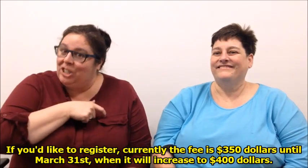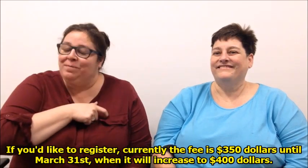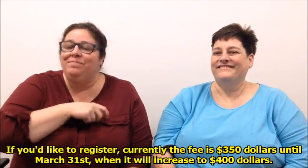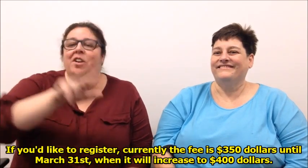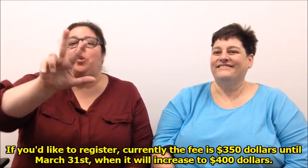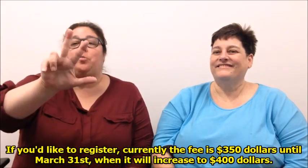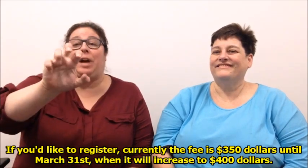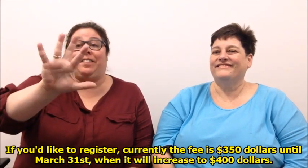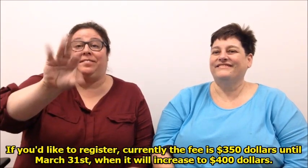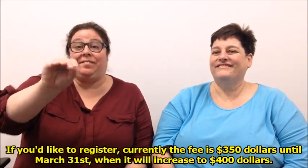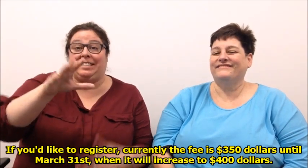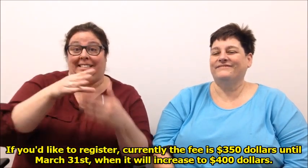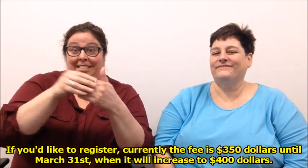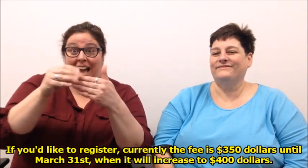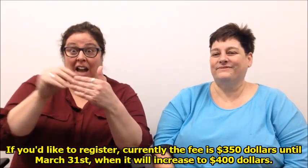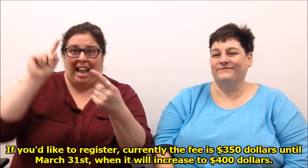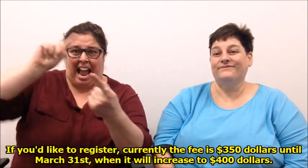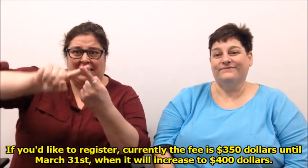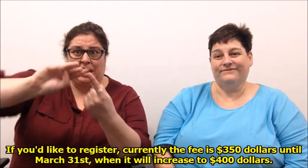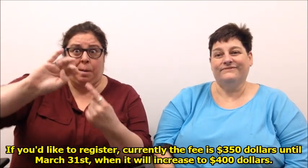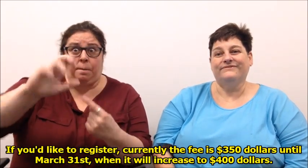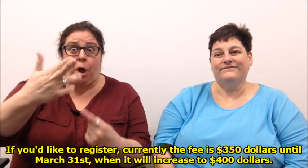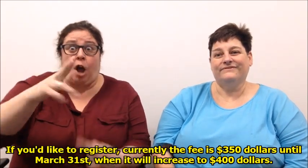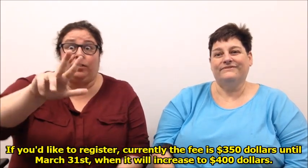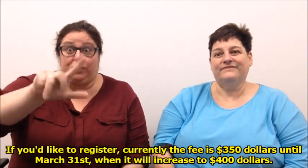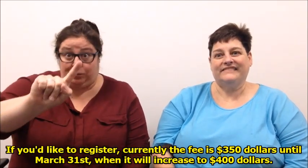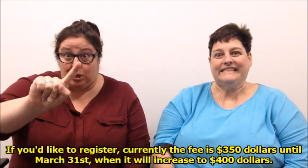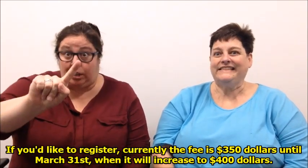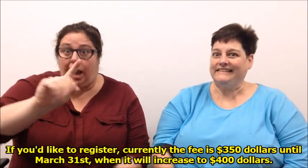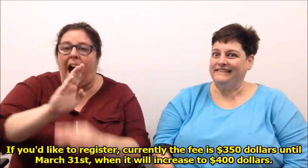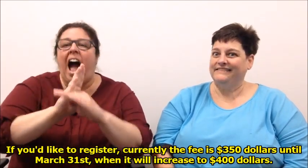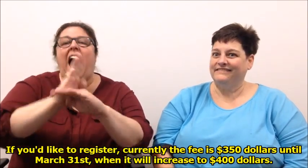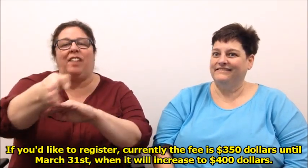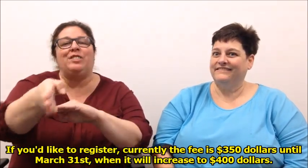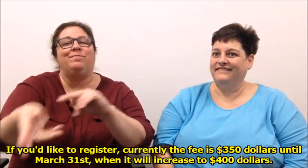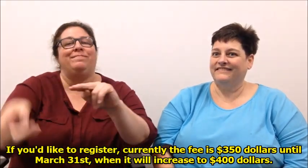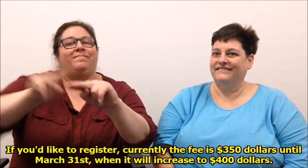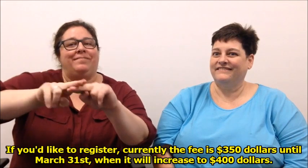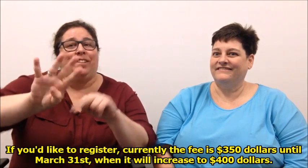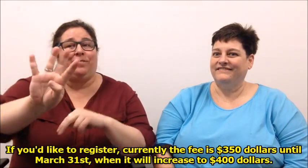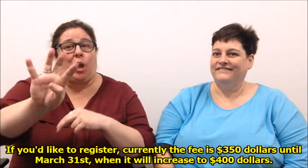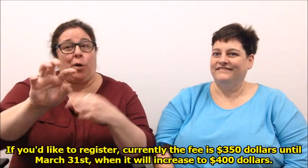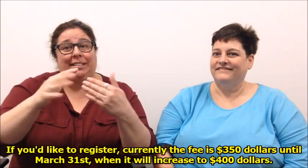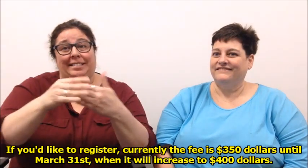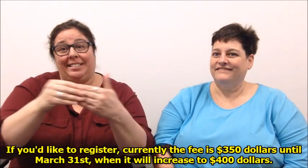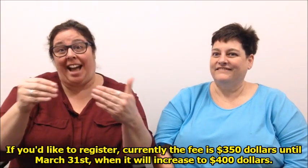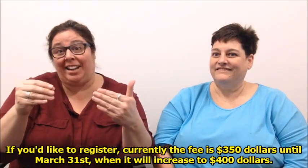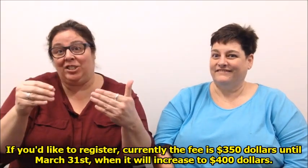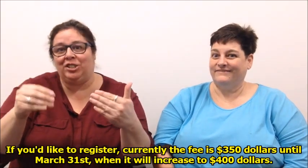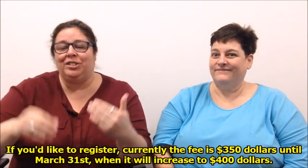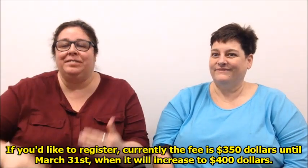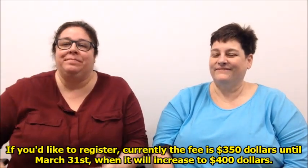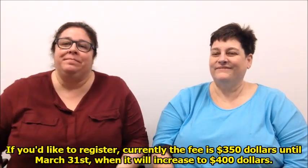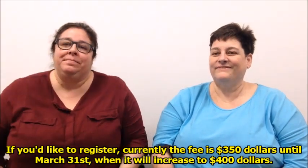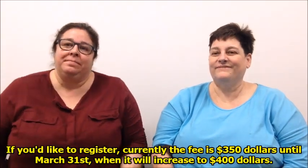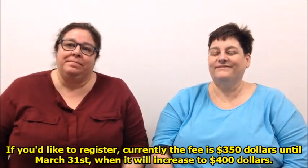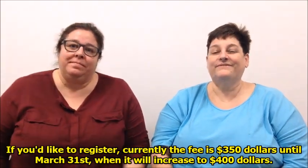register, currently the fee is $350 until March 31, when it will increase to